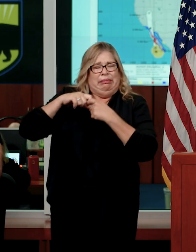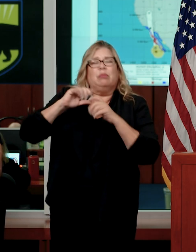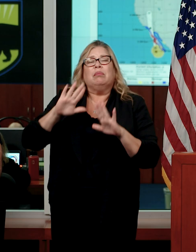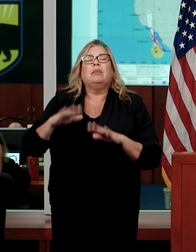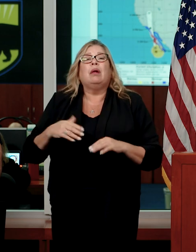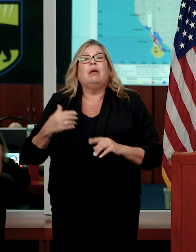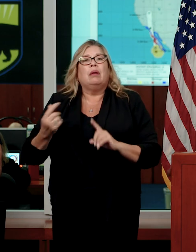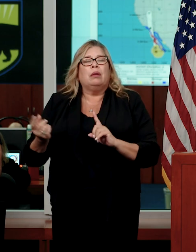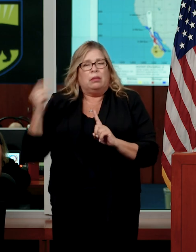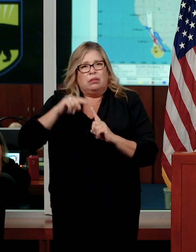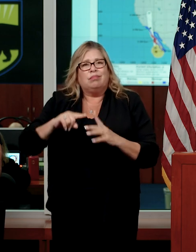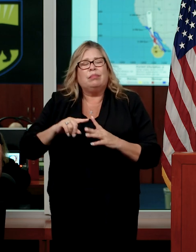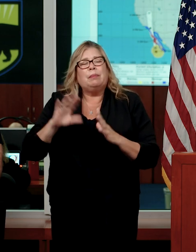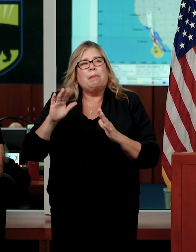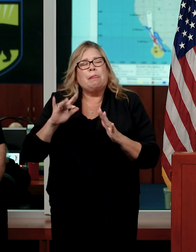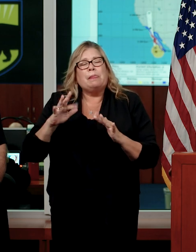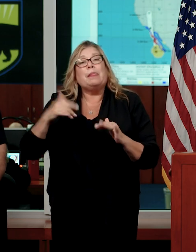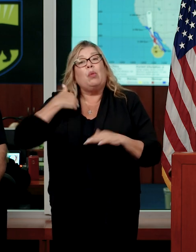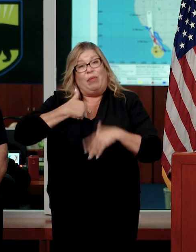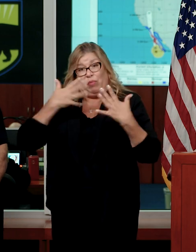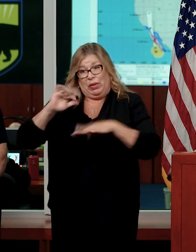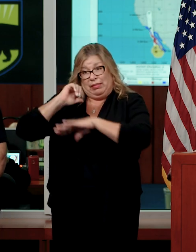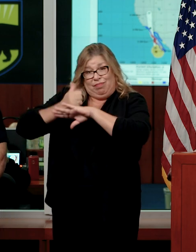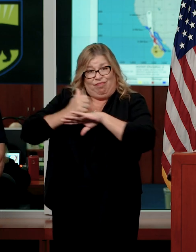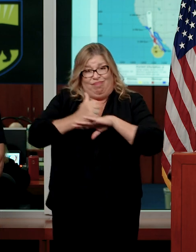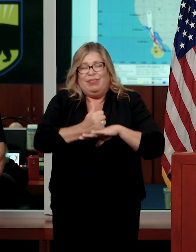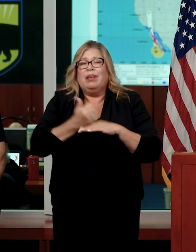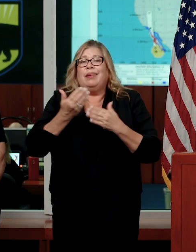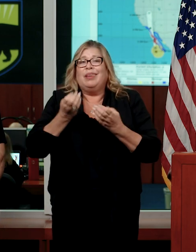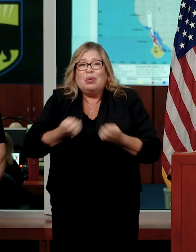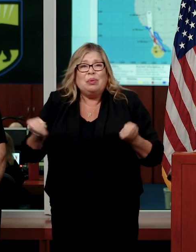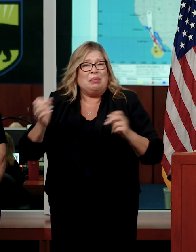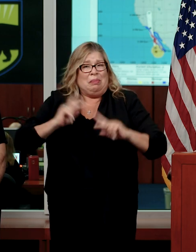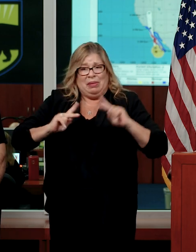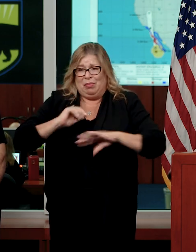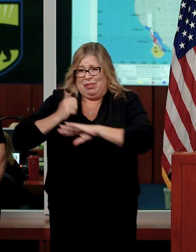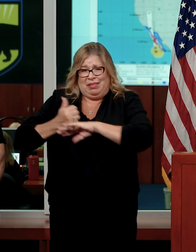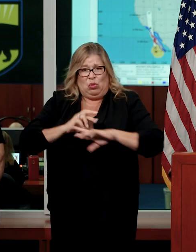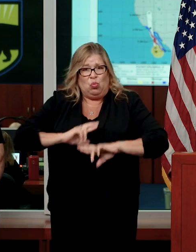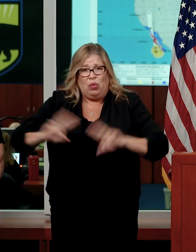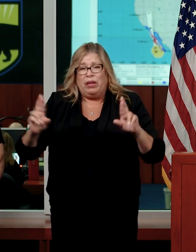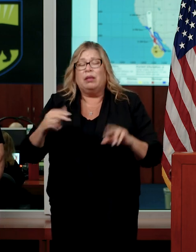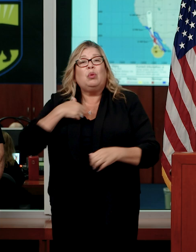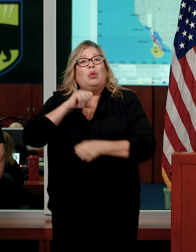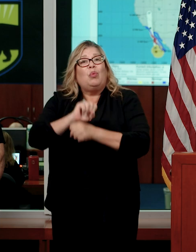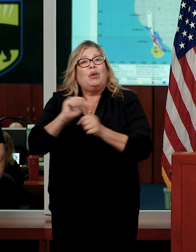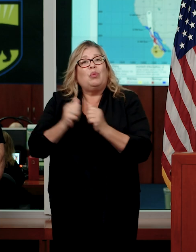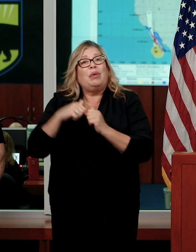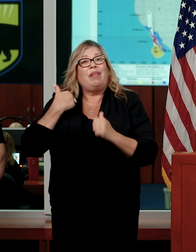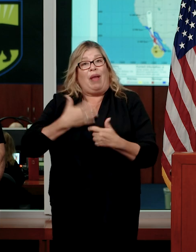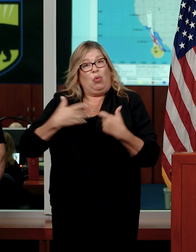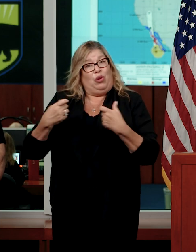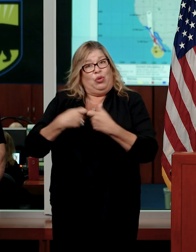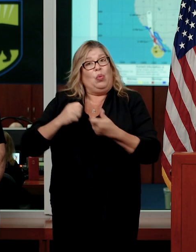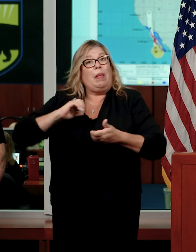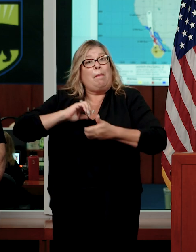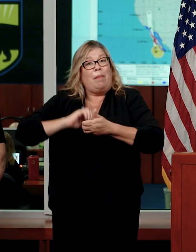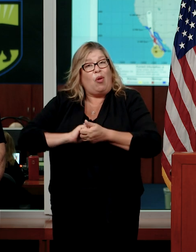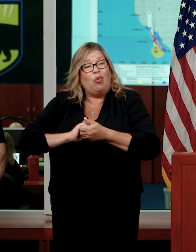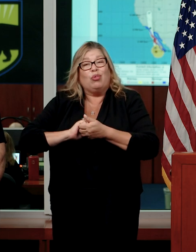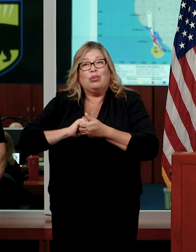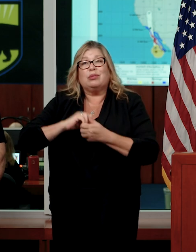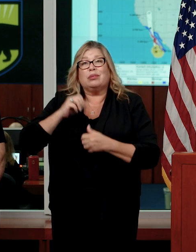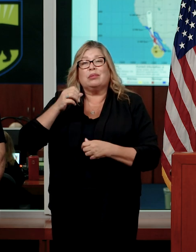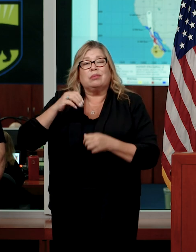We've pre-positioned resources. We're also working with our utility partners down in the